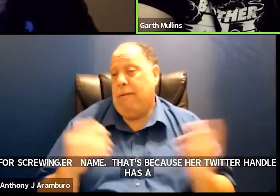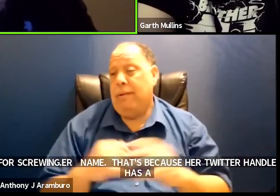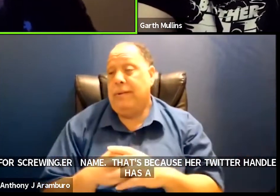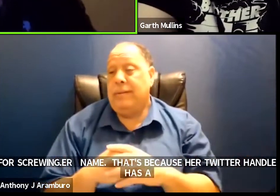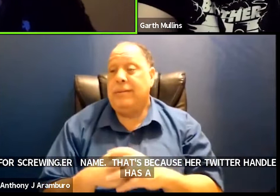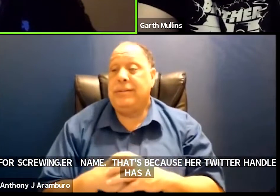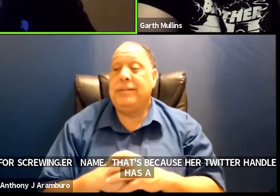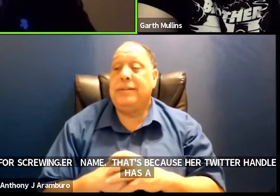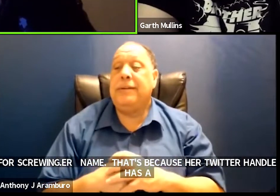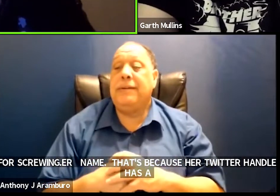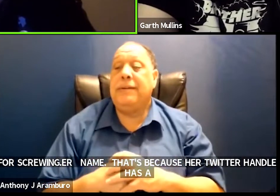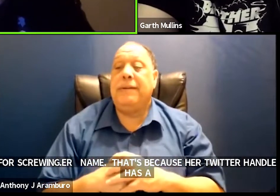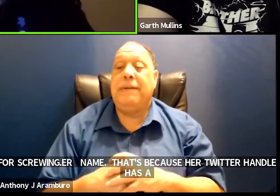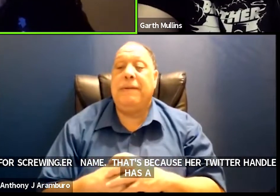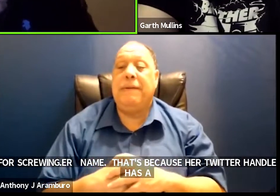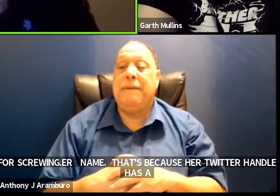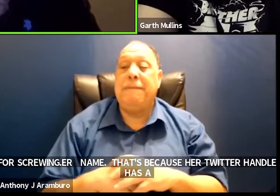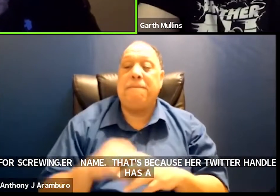darn you carla